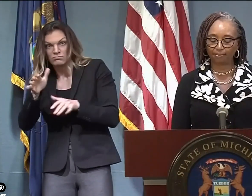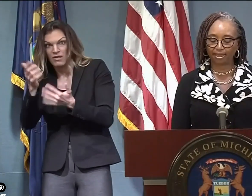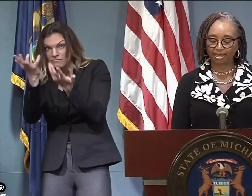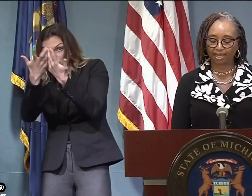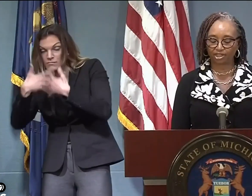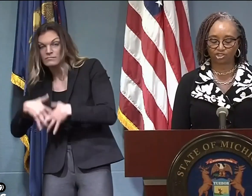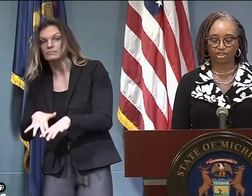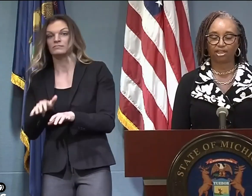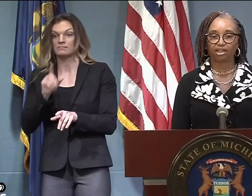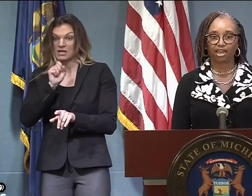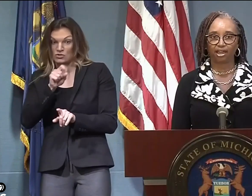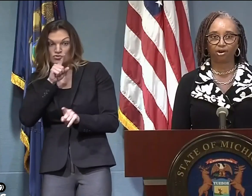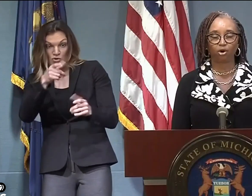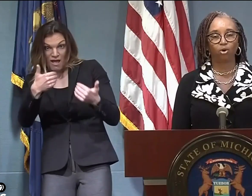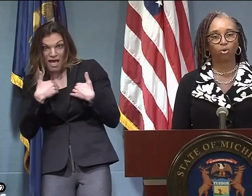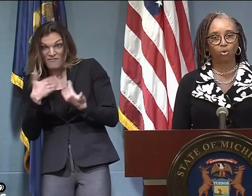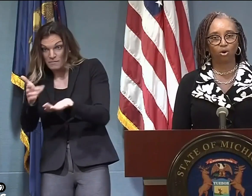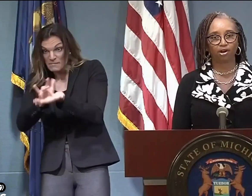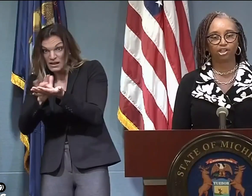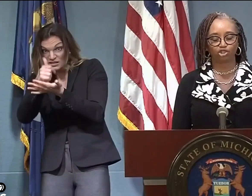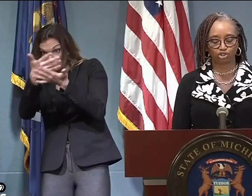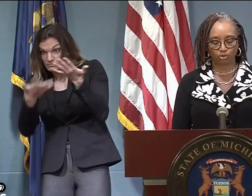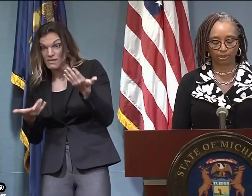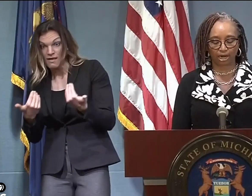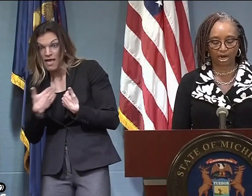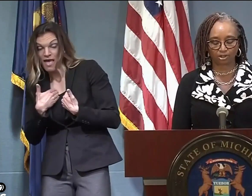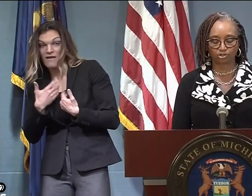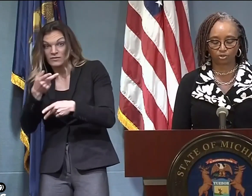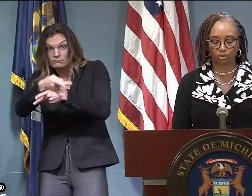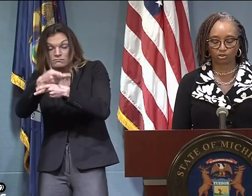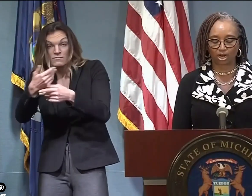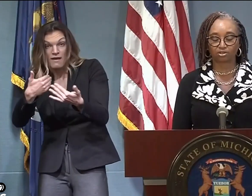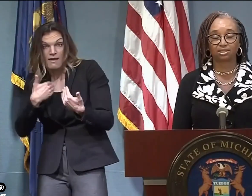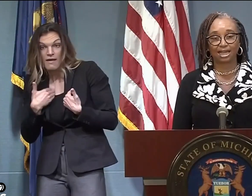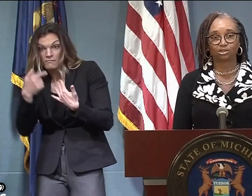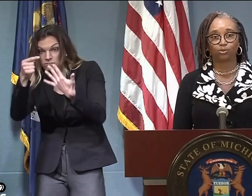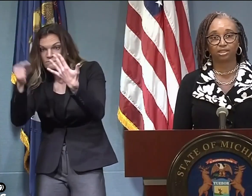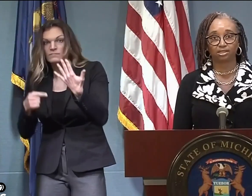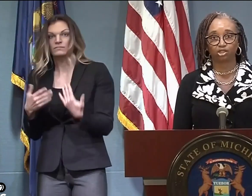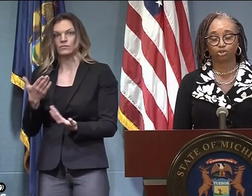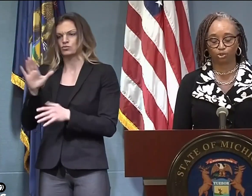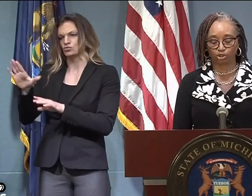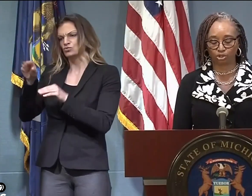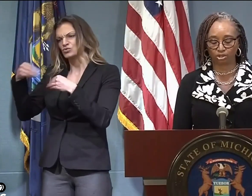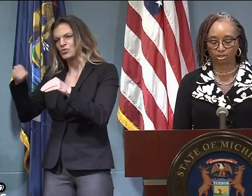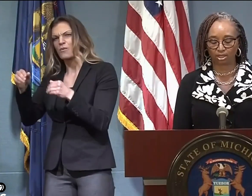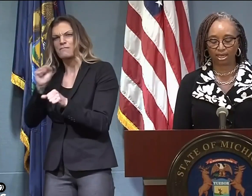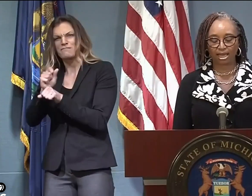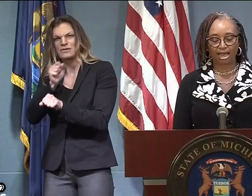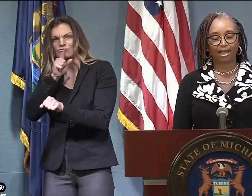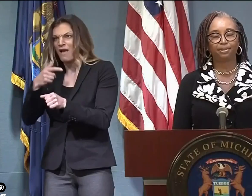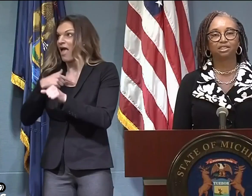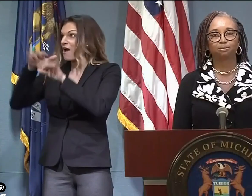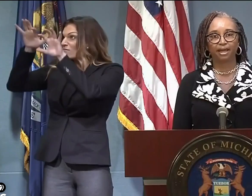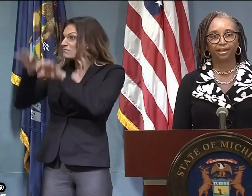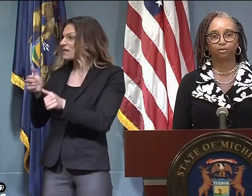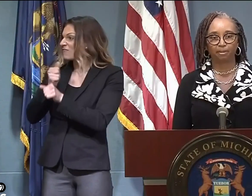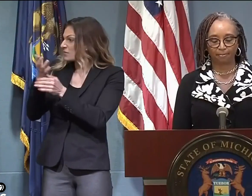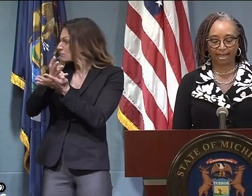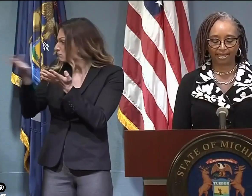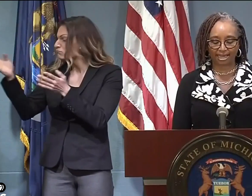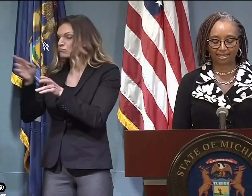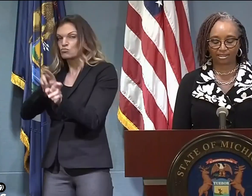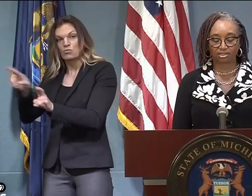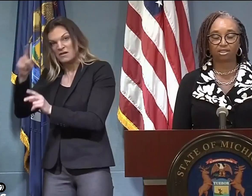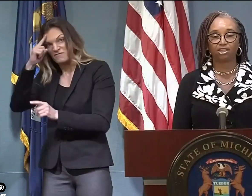getting the coverage they need, providing medication and care, or ensuring our stores are stocked with essential